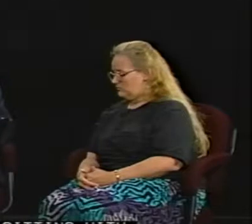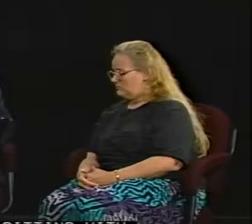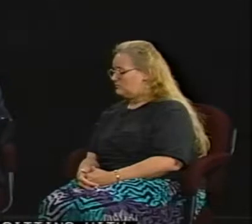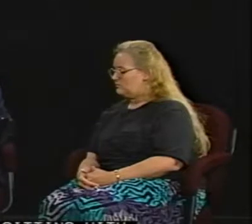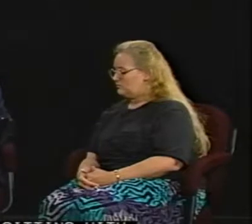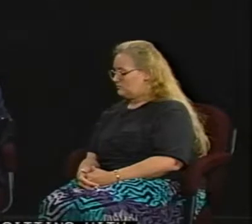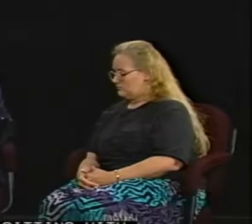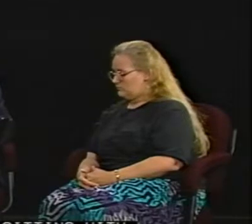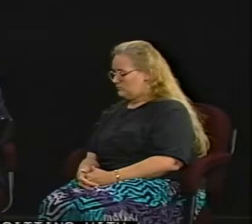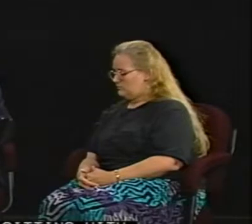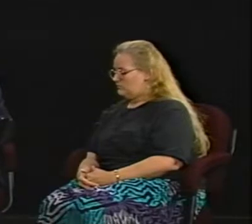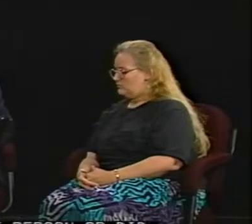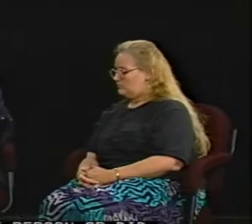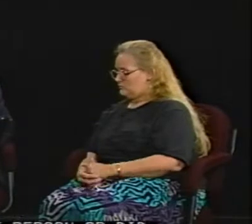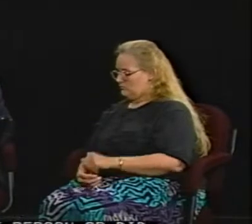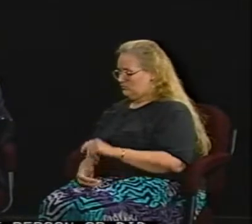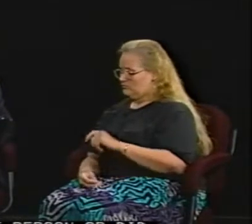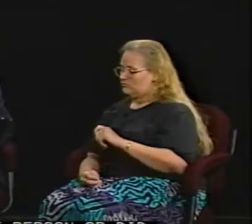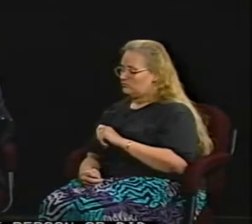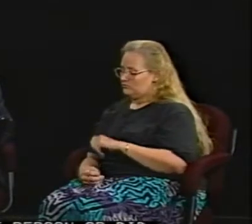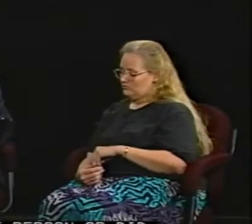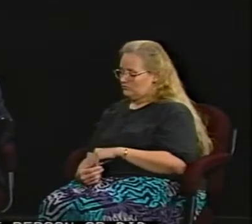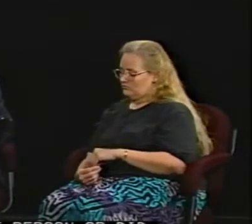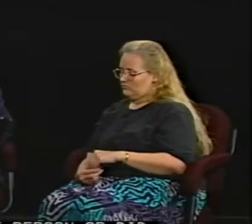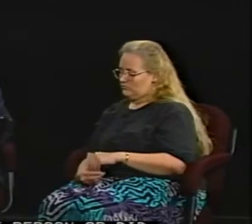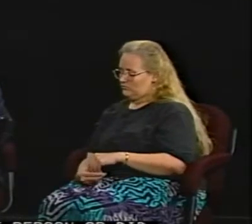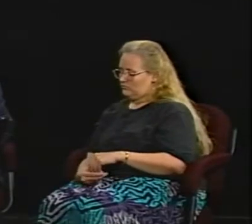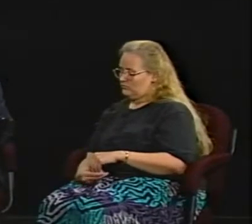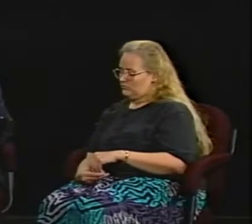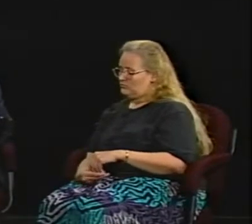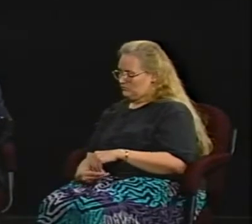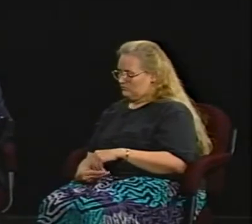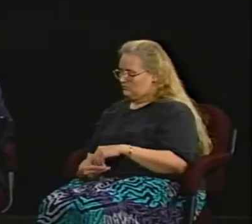and did he return to that person or did that person leave with him when he left the restaurant?